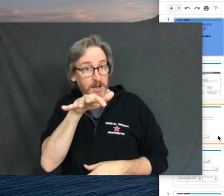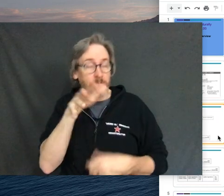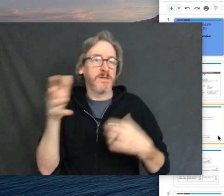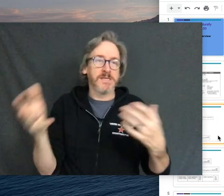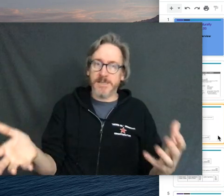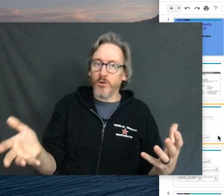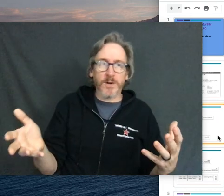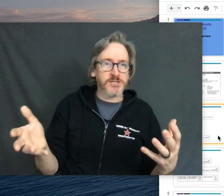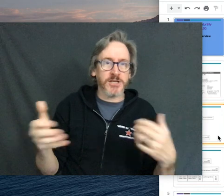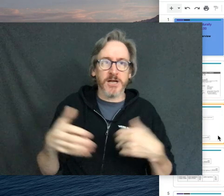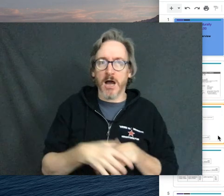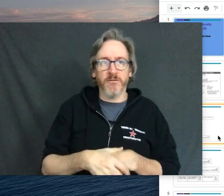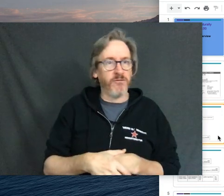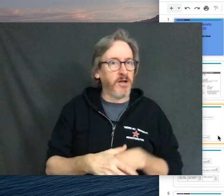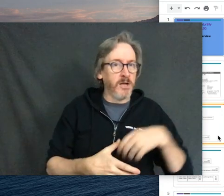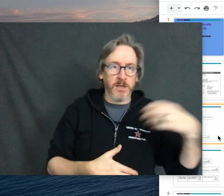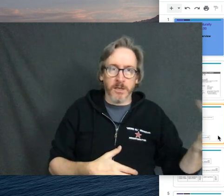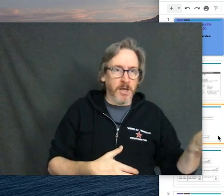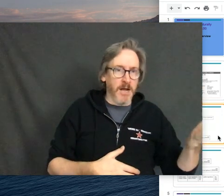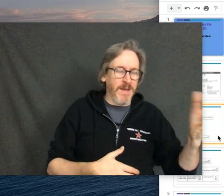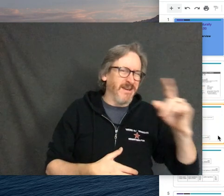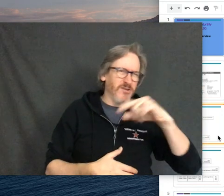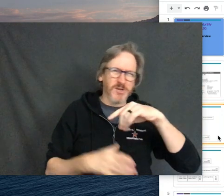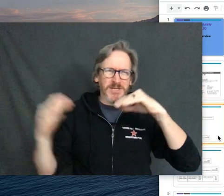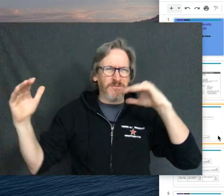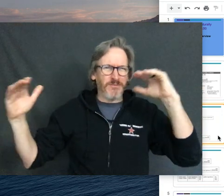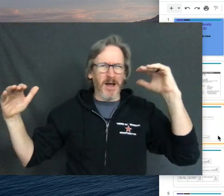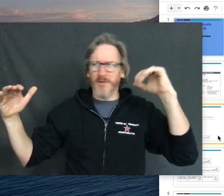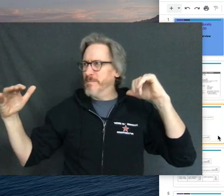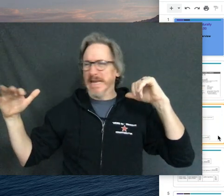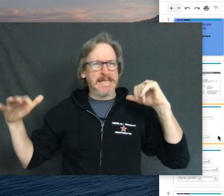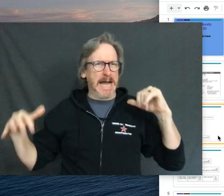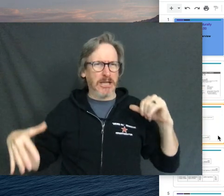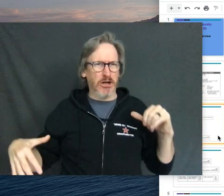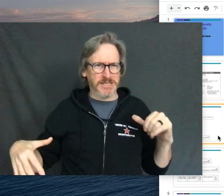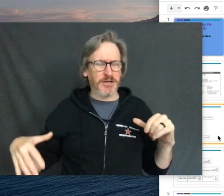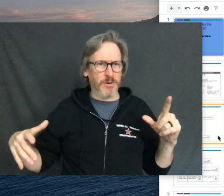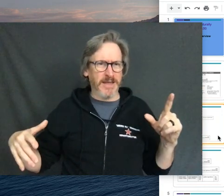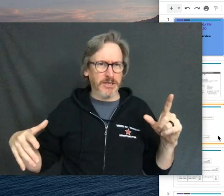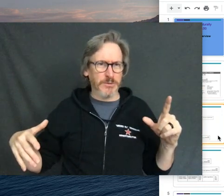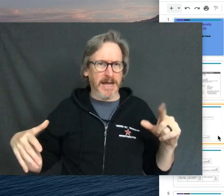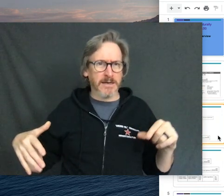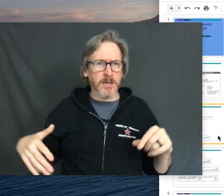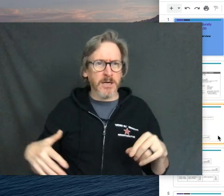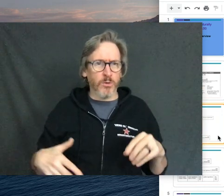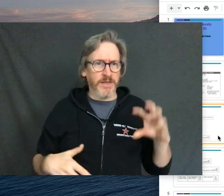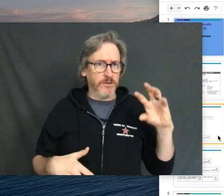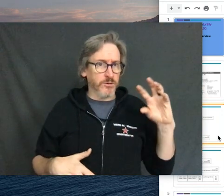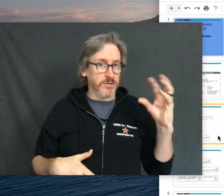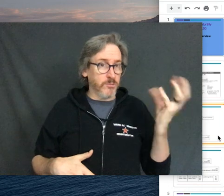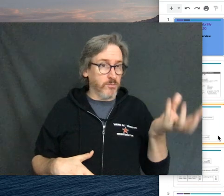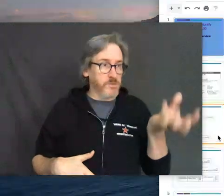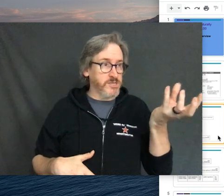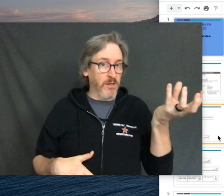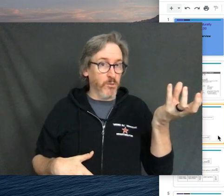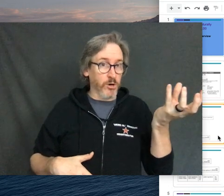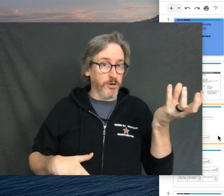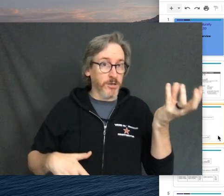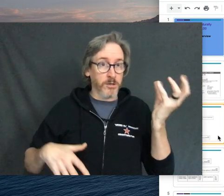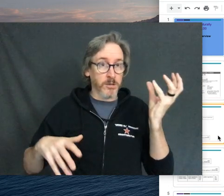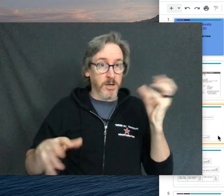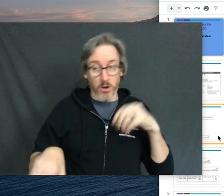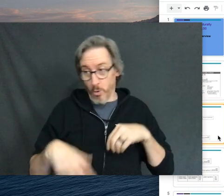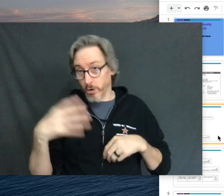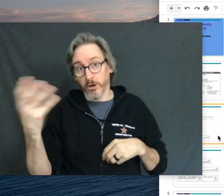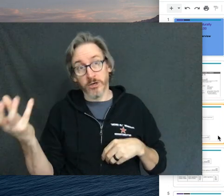fingerspell. Simple question of, and there's a bunch of mini dialogues here where they do that, where they either spell the